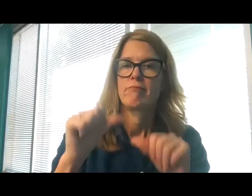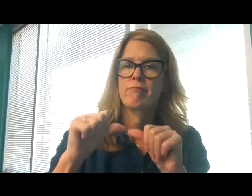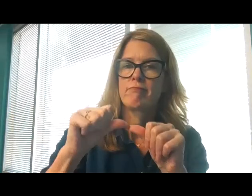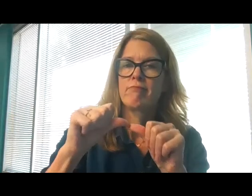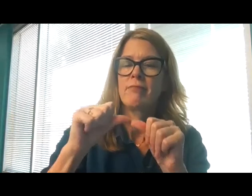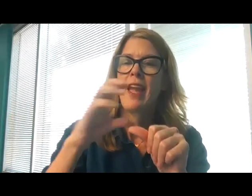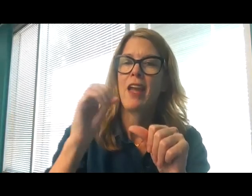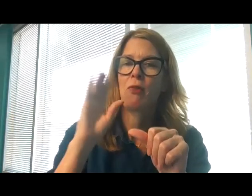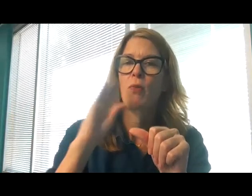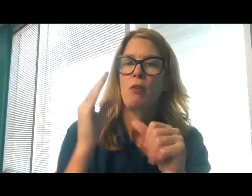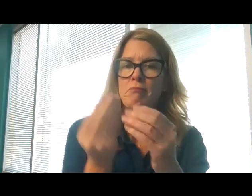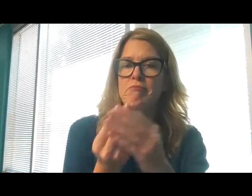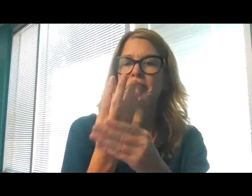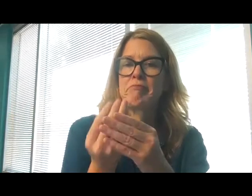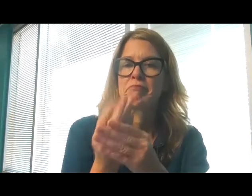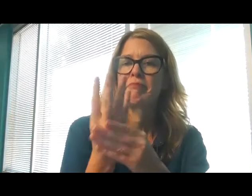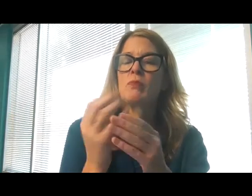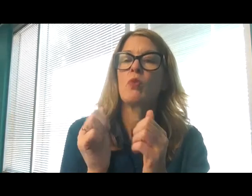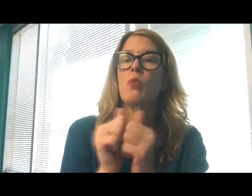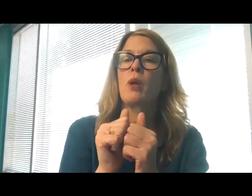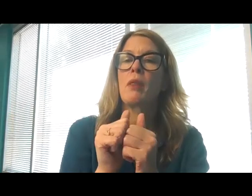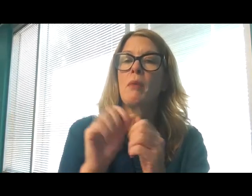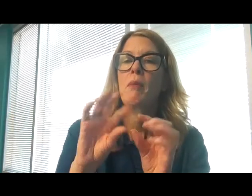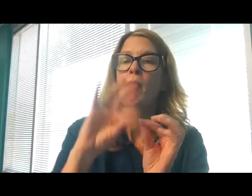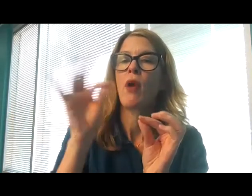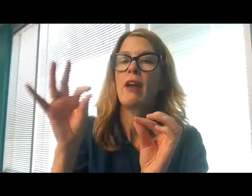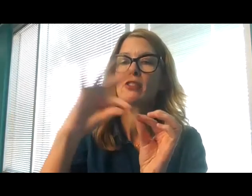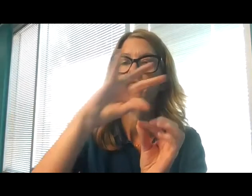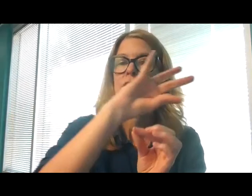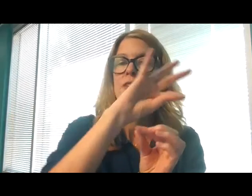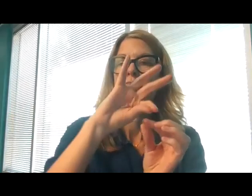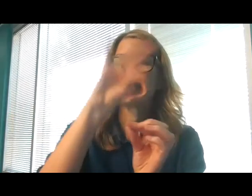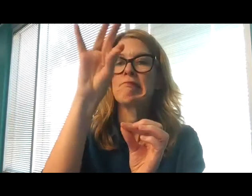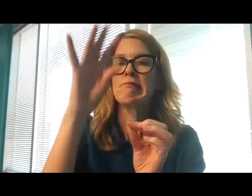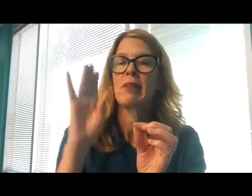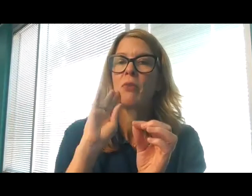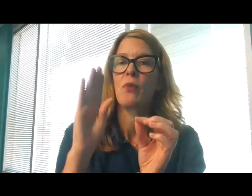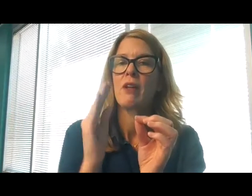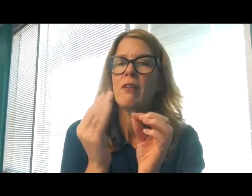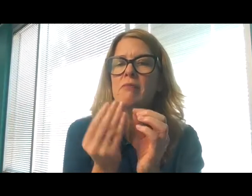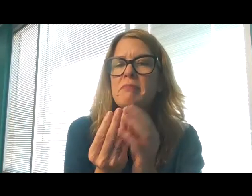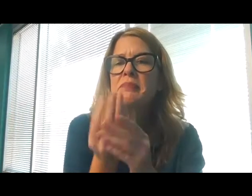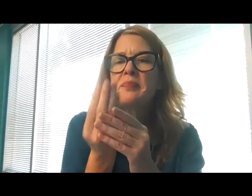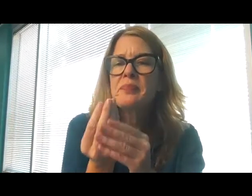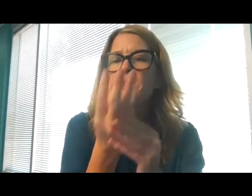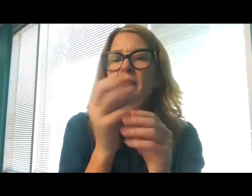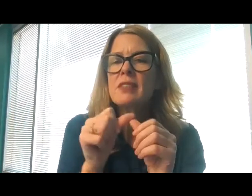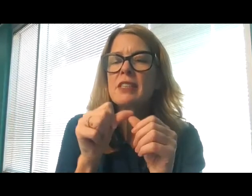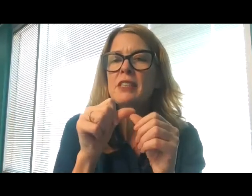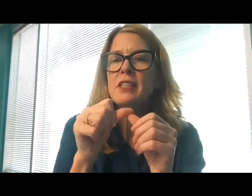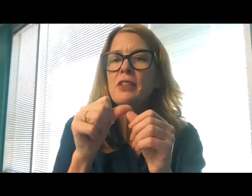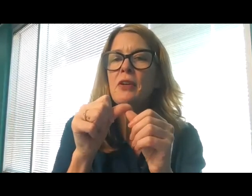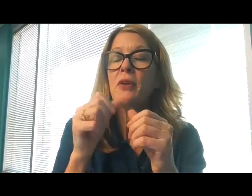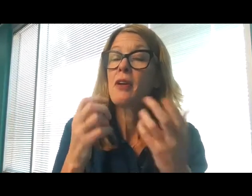put forth branches like a young plant. But mortals die and are laid low. Humans